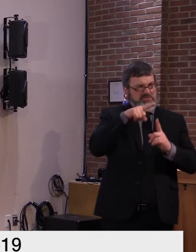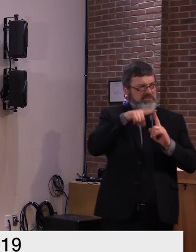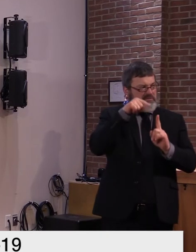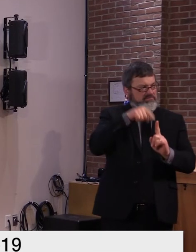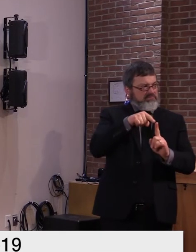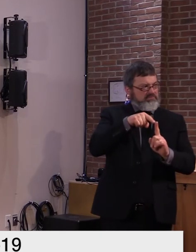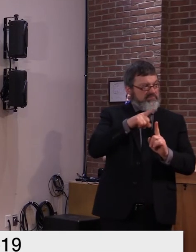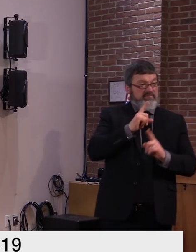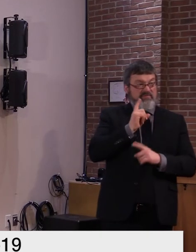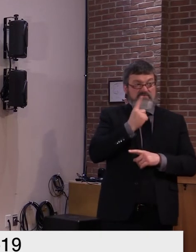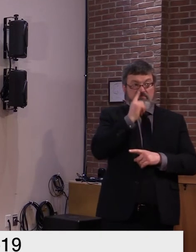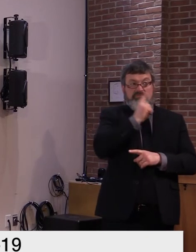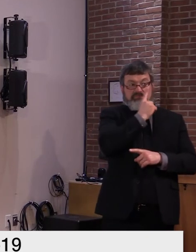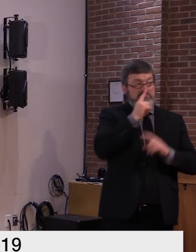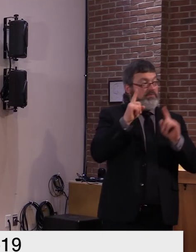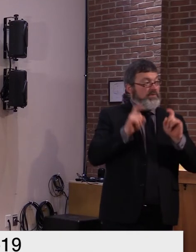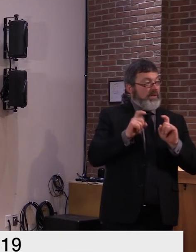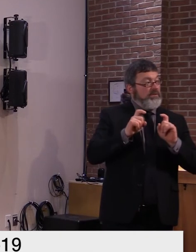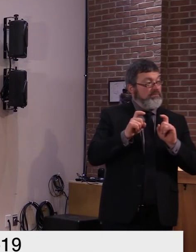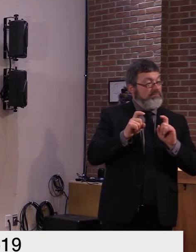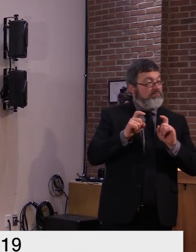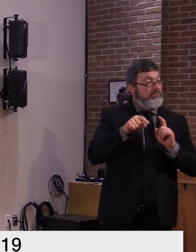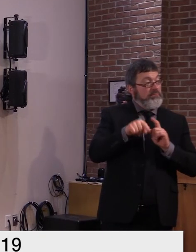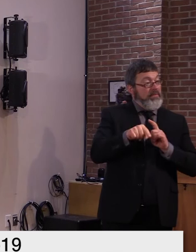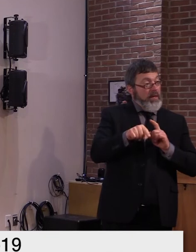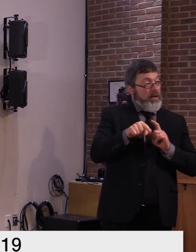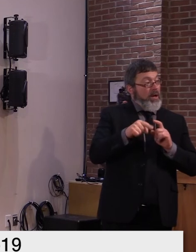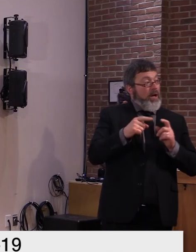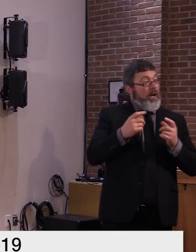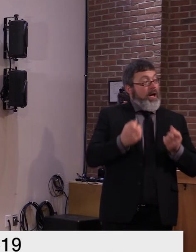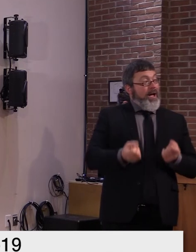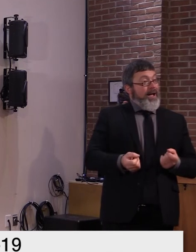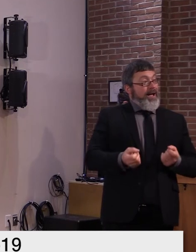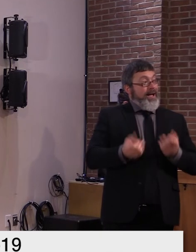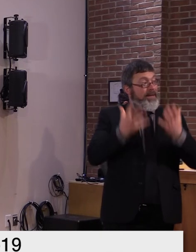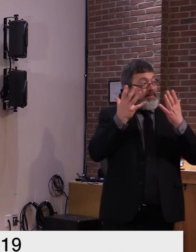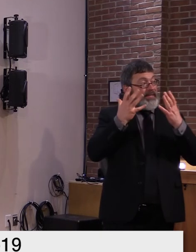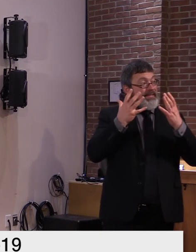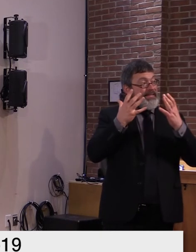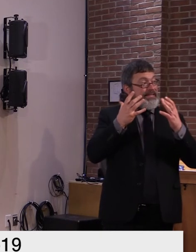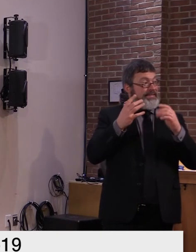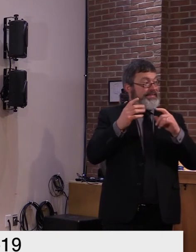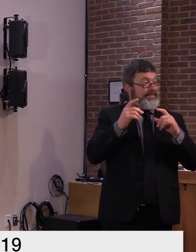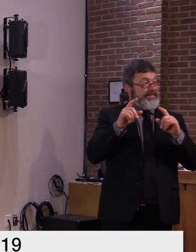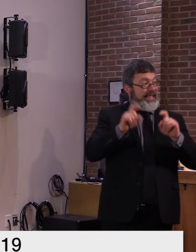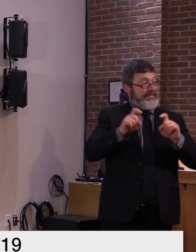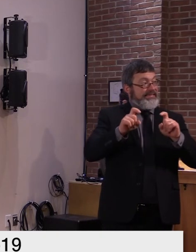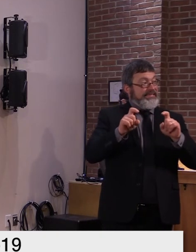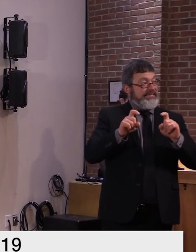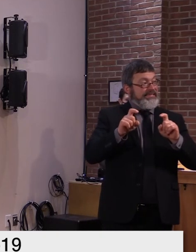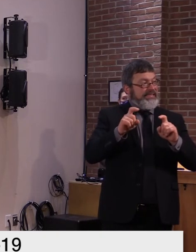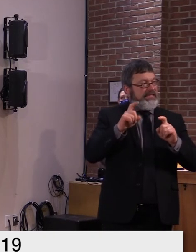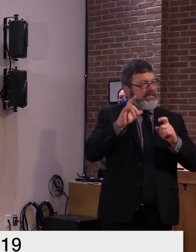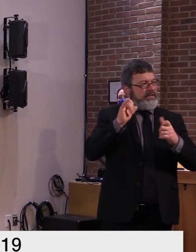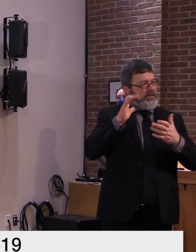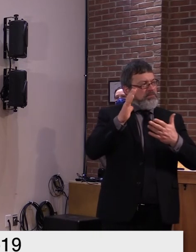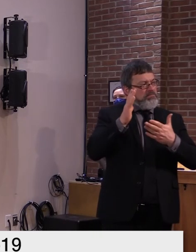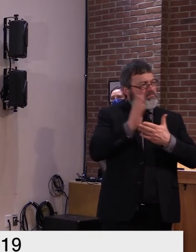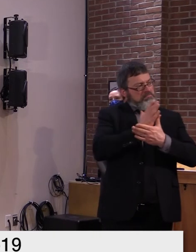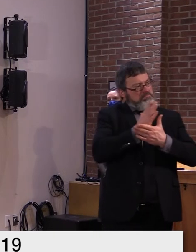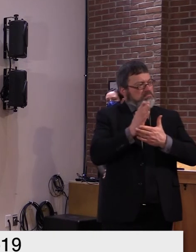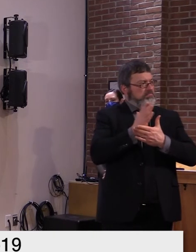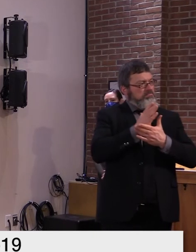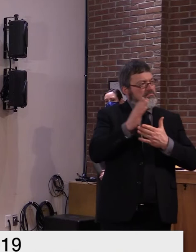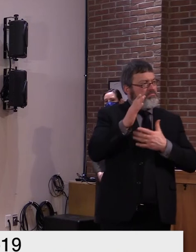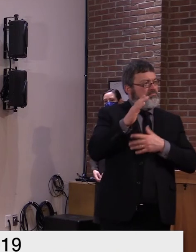using are between 32 and 37, from what I could see. And no studies